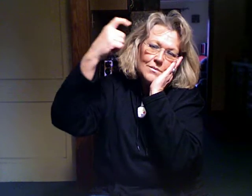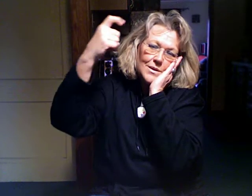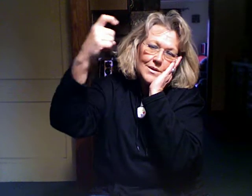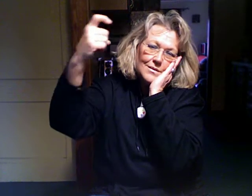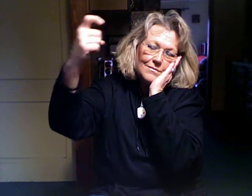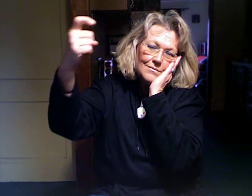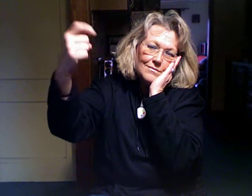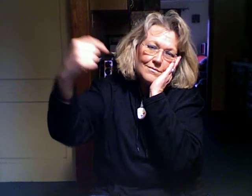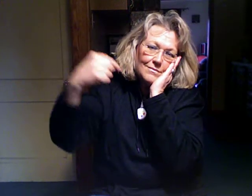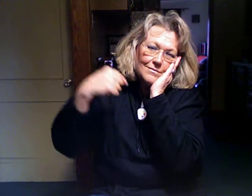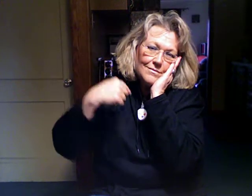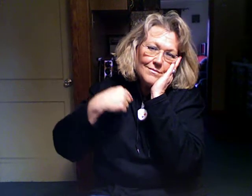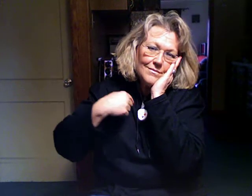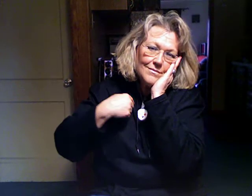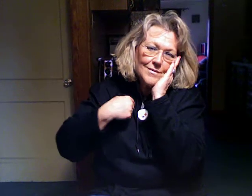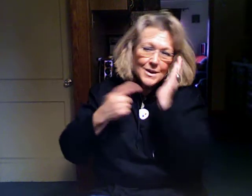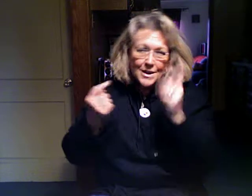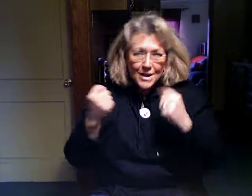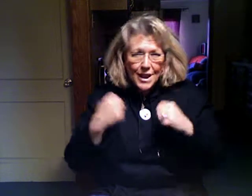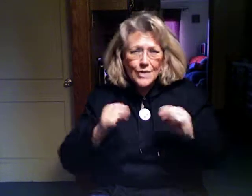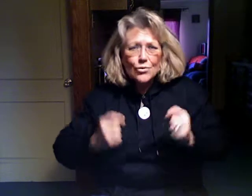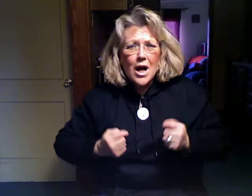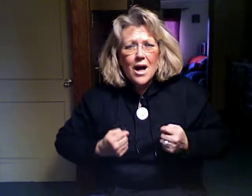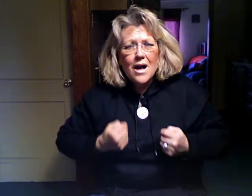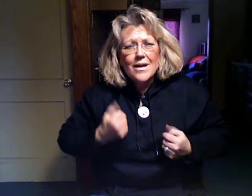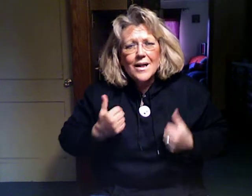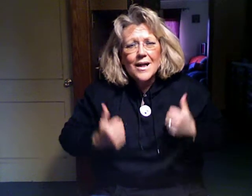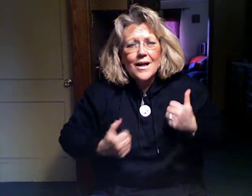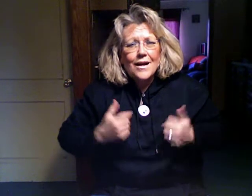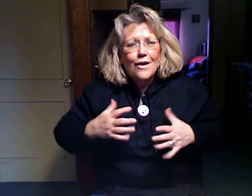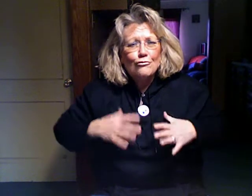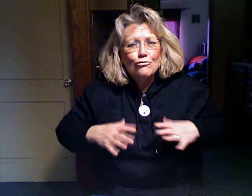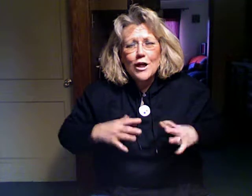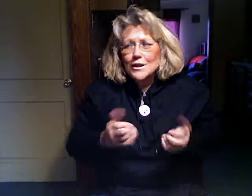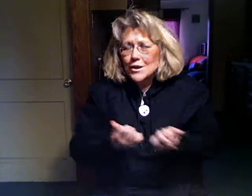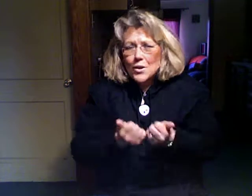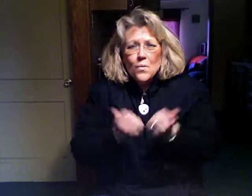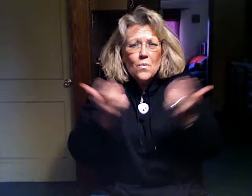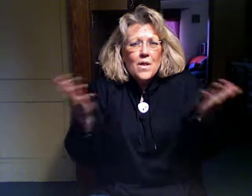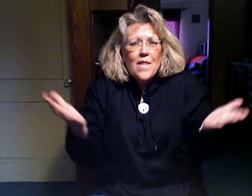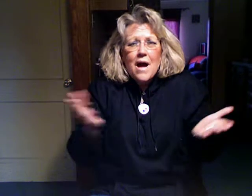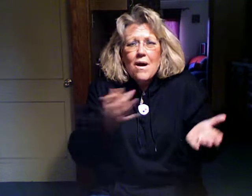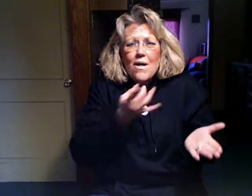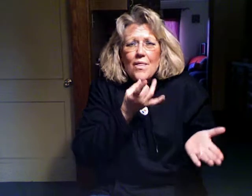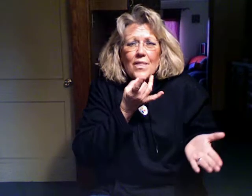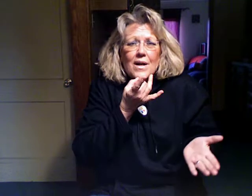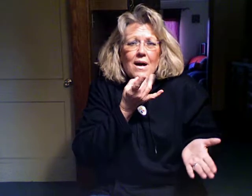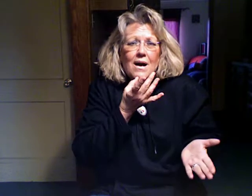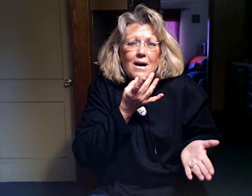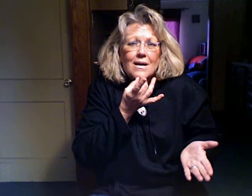I try to get undressed without the light